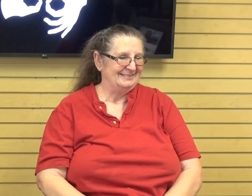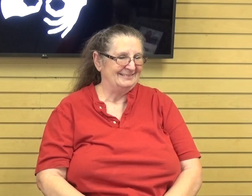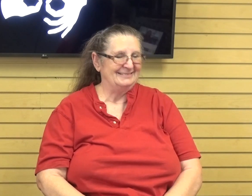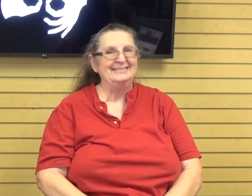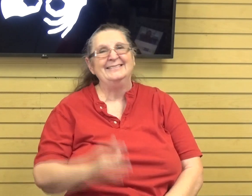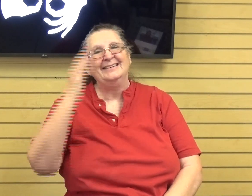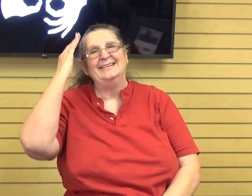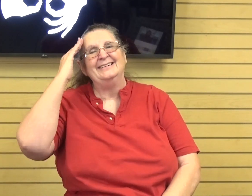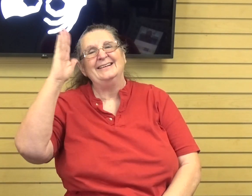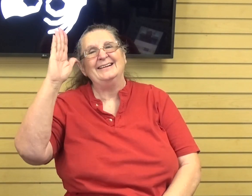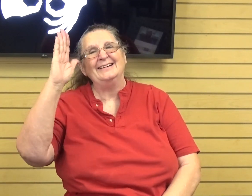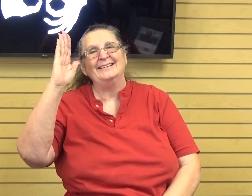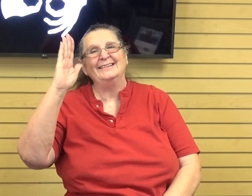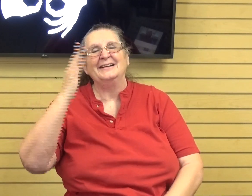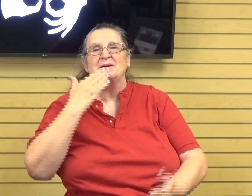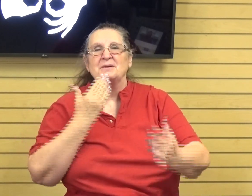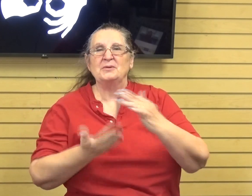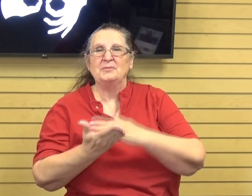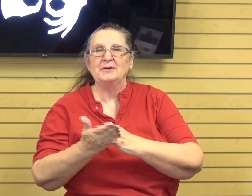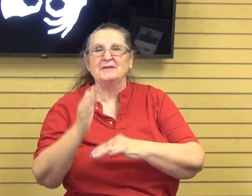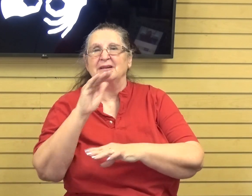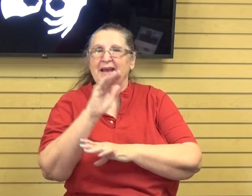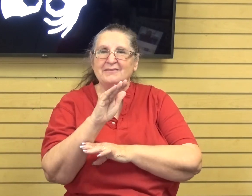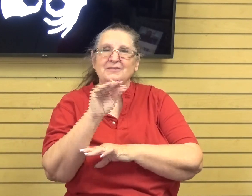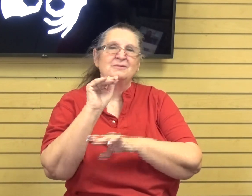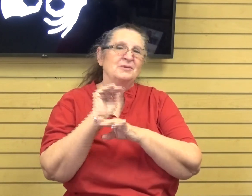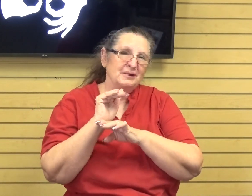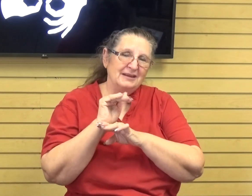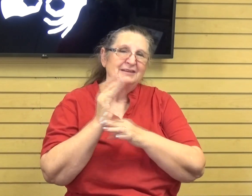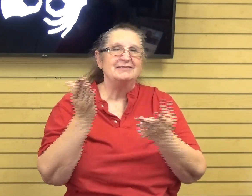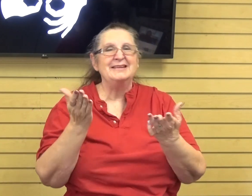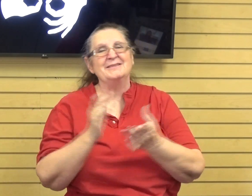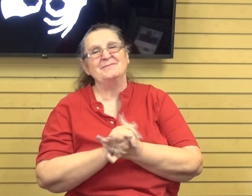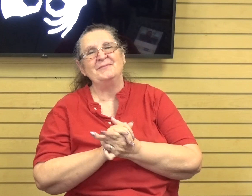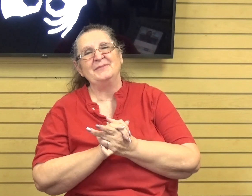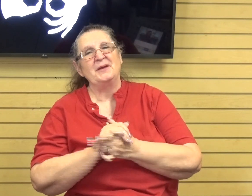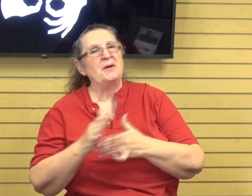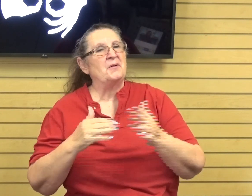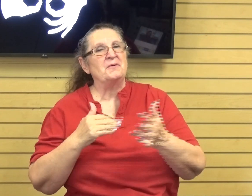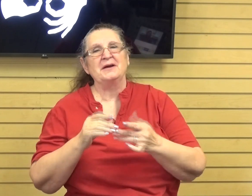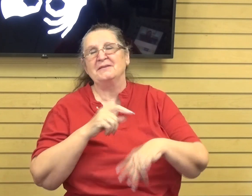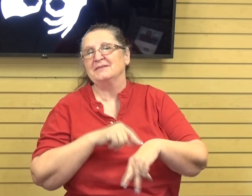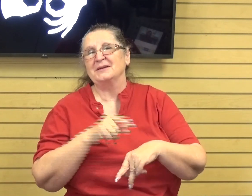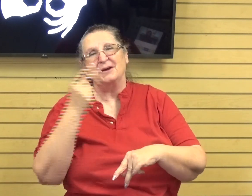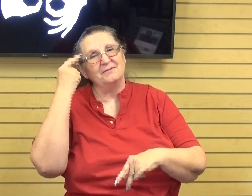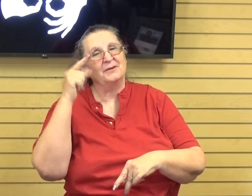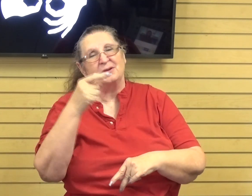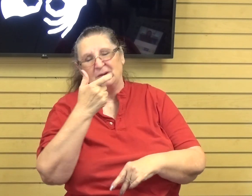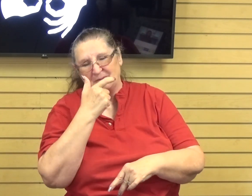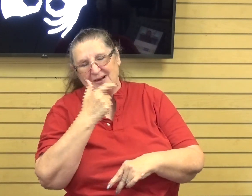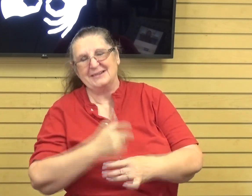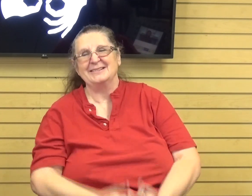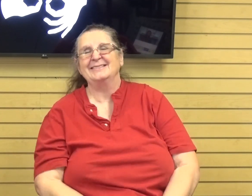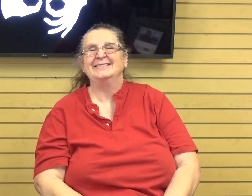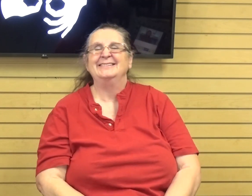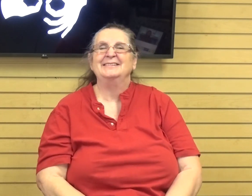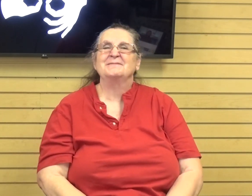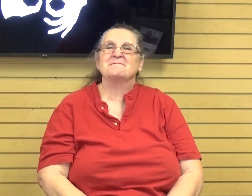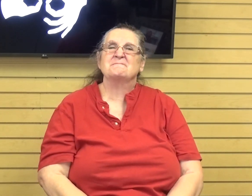Hi guys, good morning, good afternoon, good evening, whatever time it is that you might be watching this. I'm so